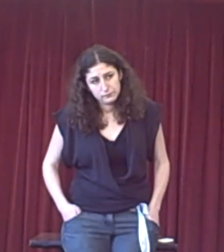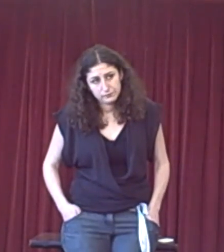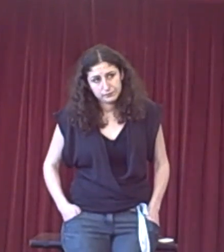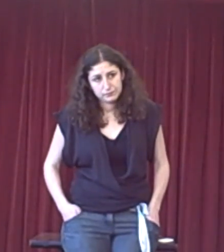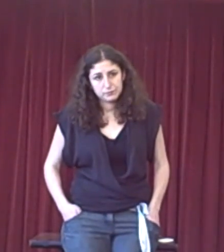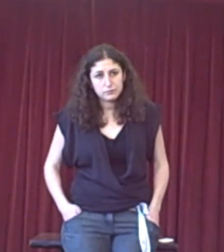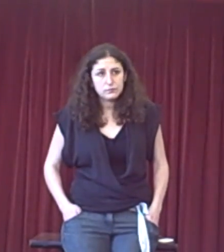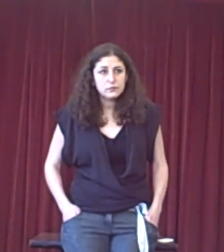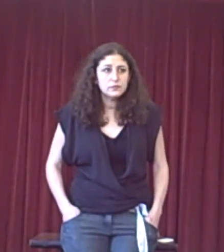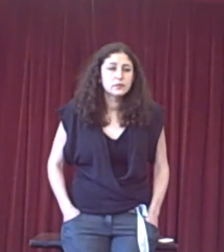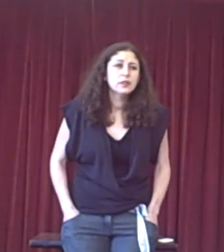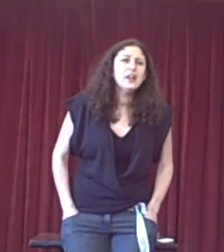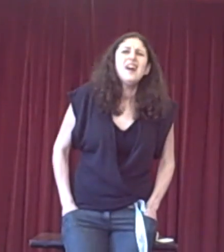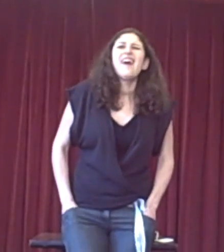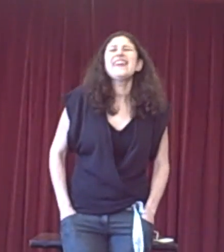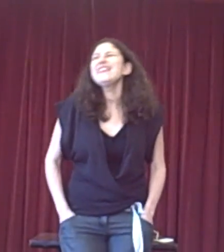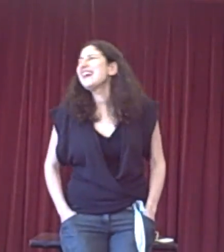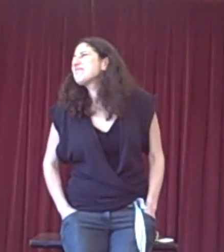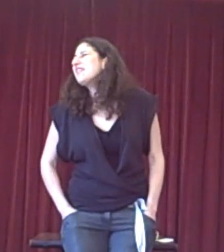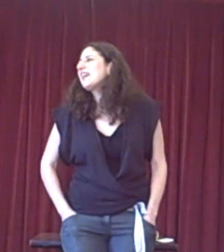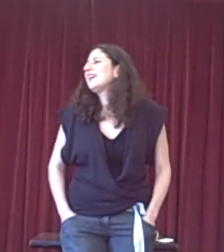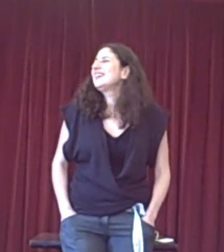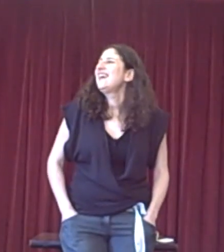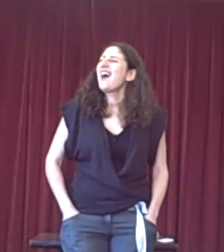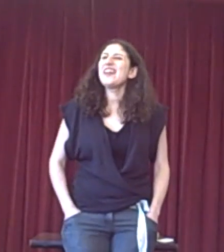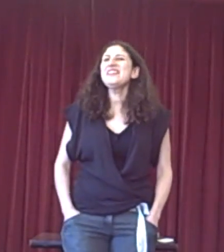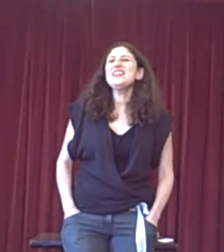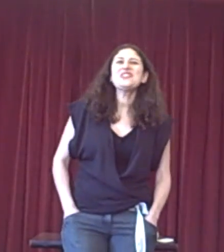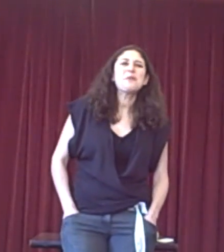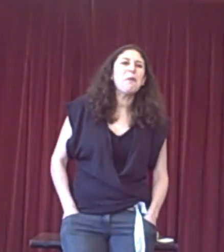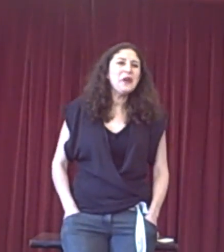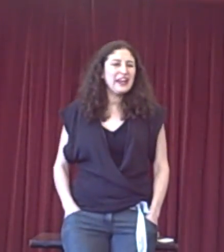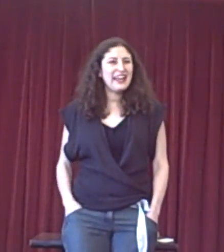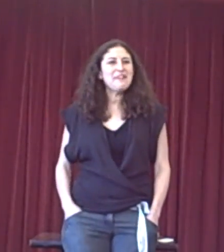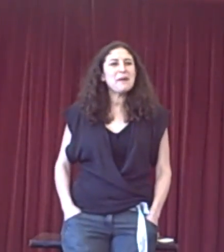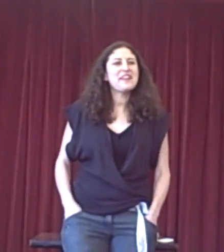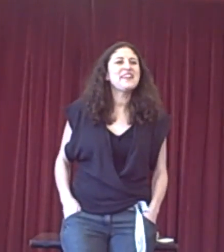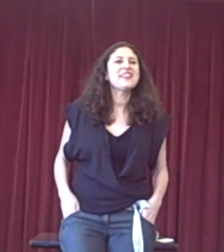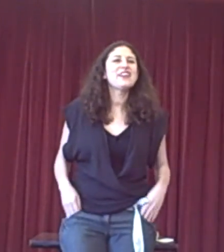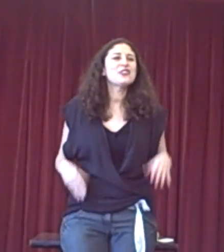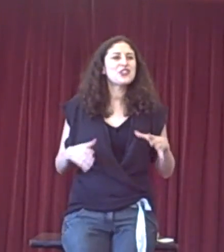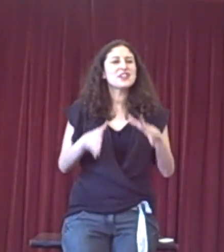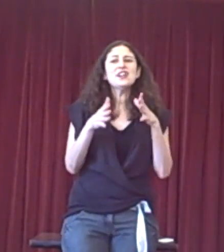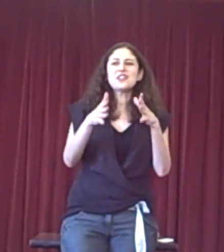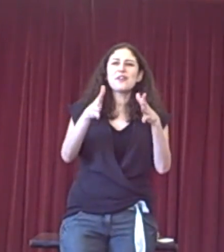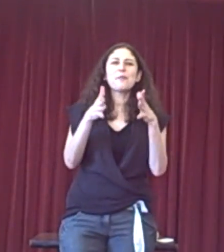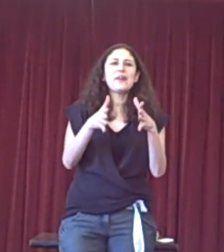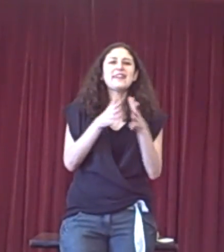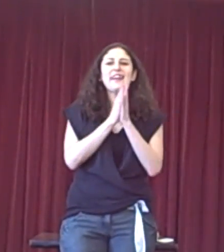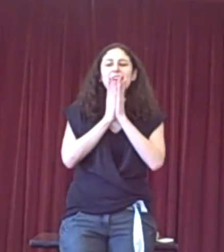can say this or not? I don't think you should put it in, but I think that you should. So, like, say,